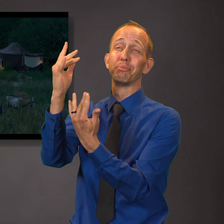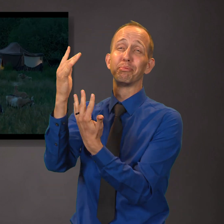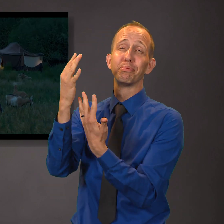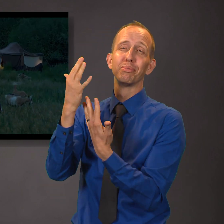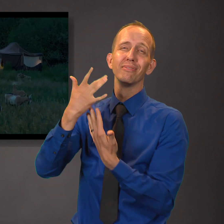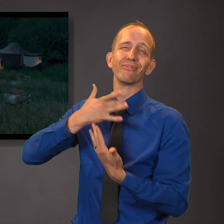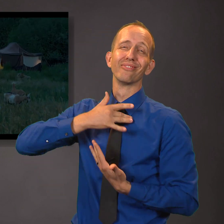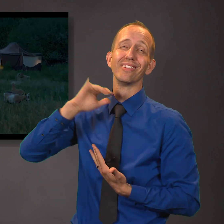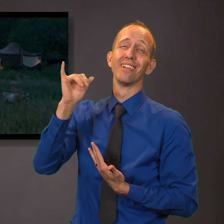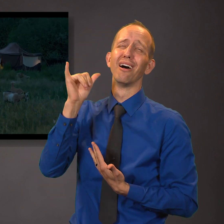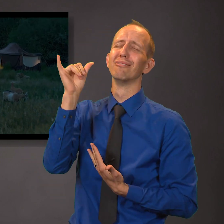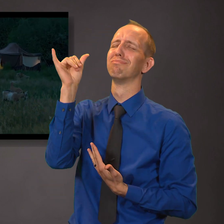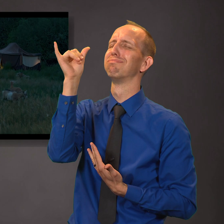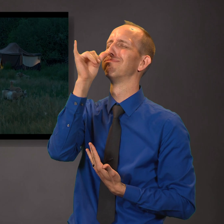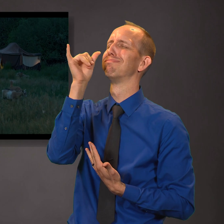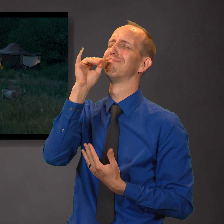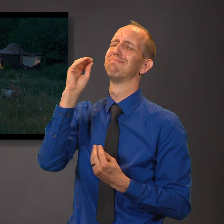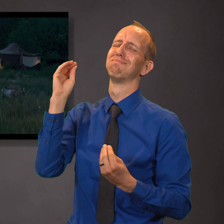even unto the consuming of my flesh.